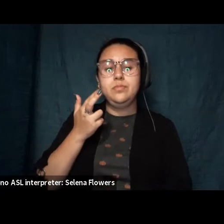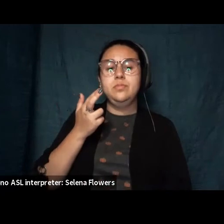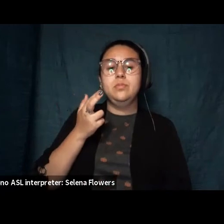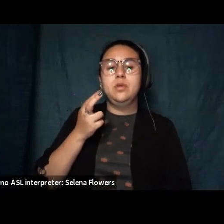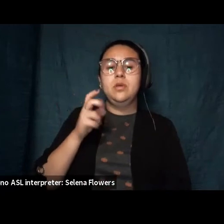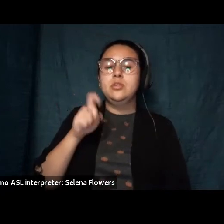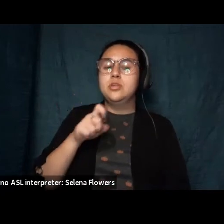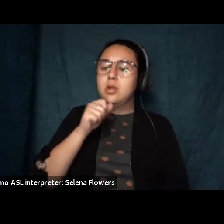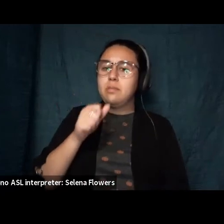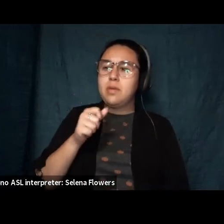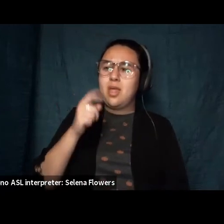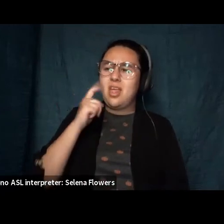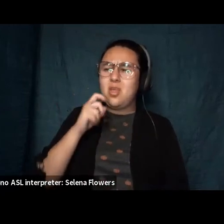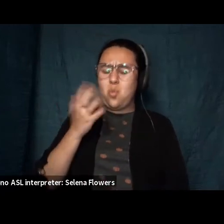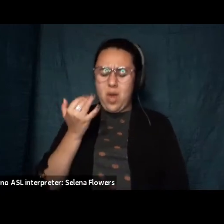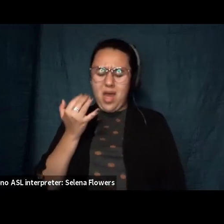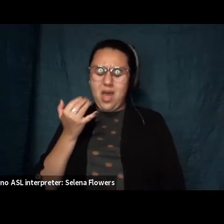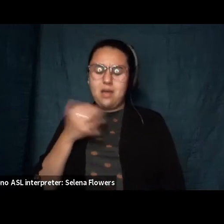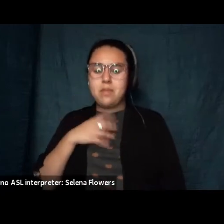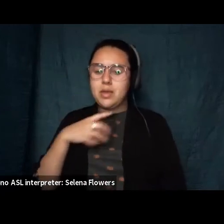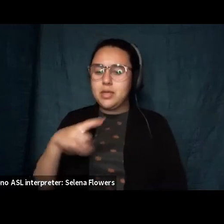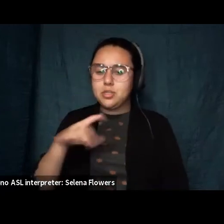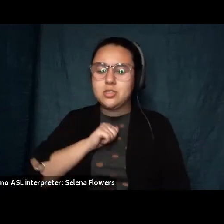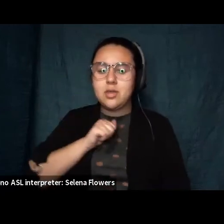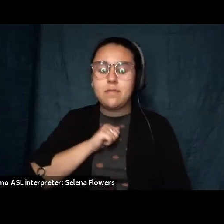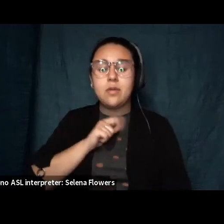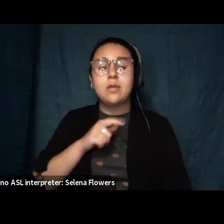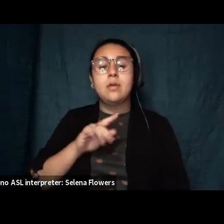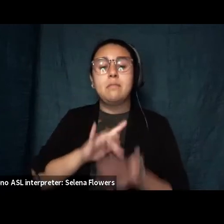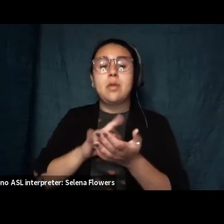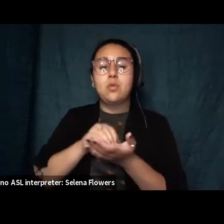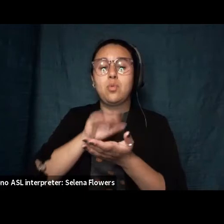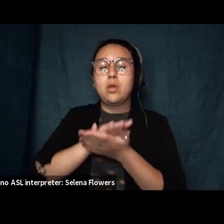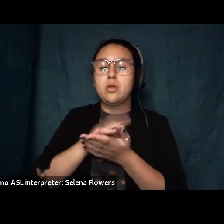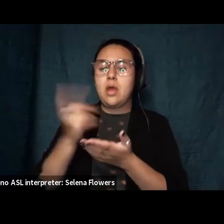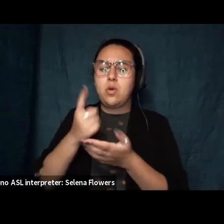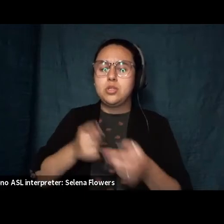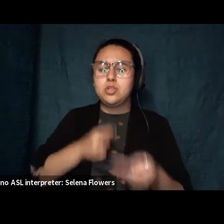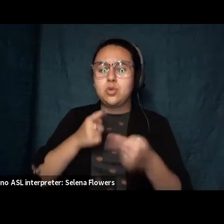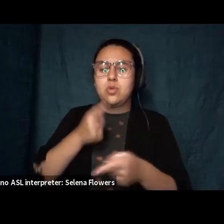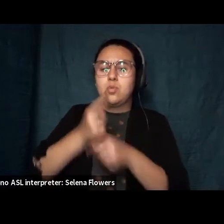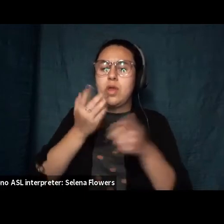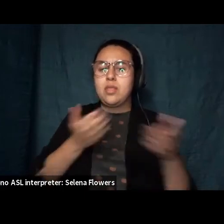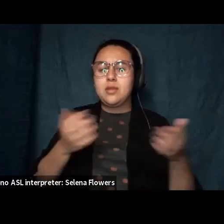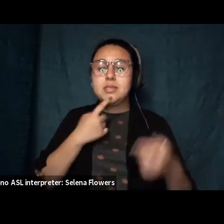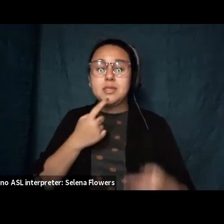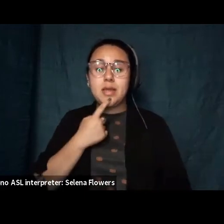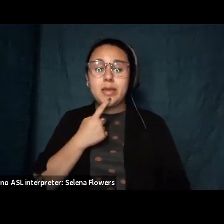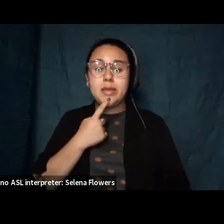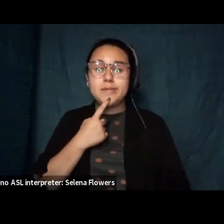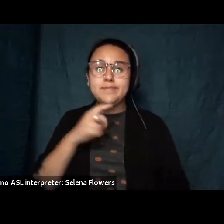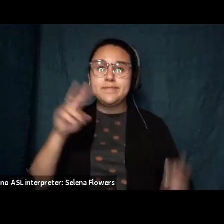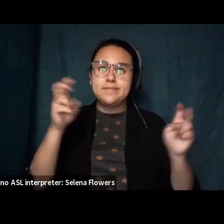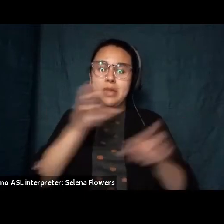18 year old self medical records confirm i've always struggled with the right thing to say albeit in clinical terms